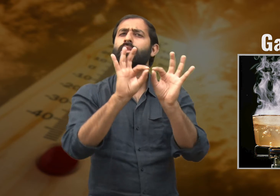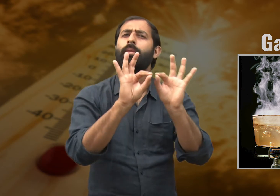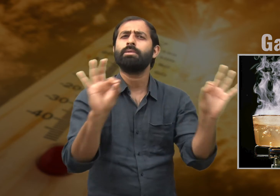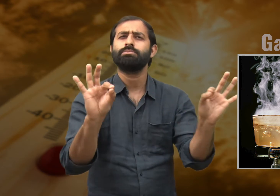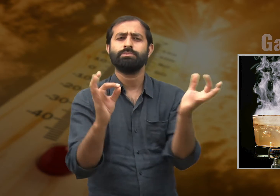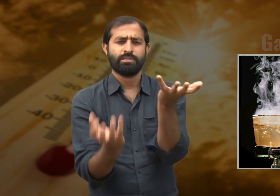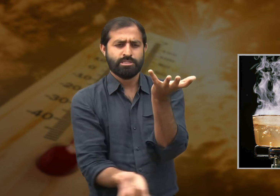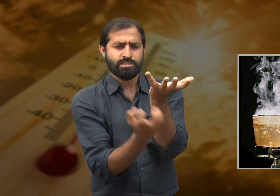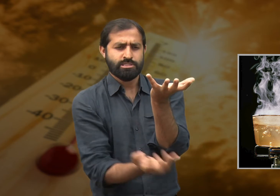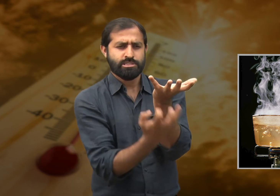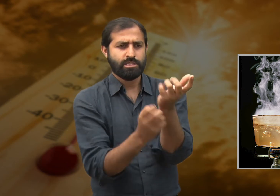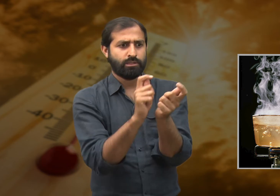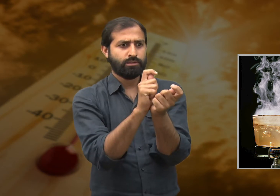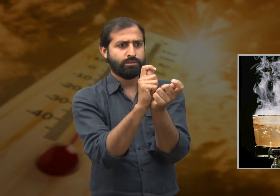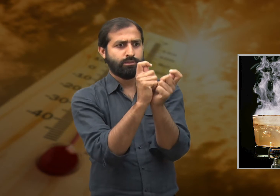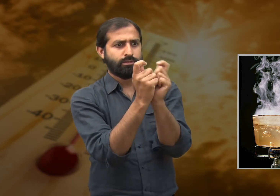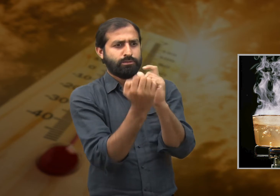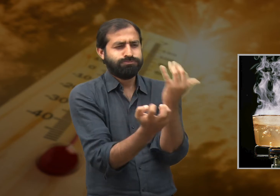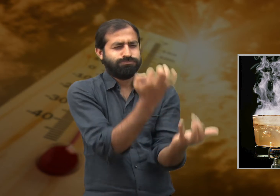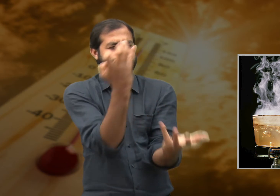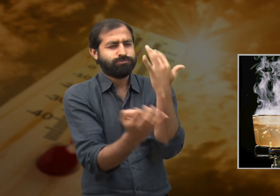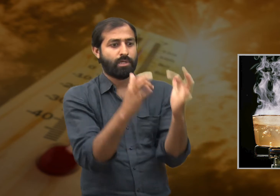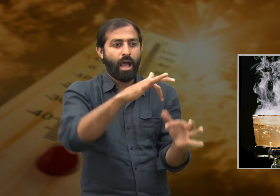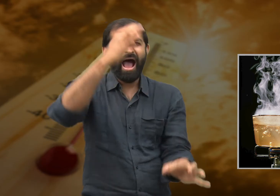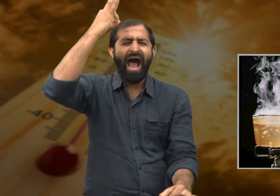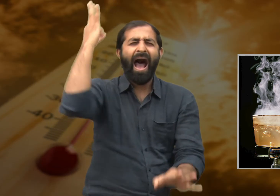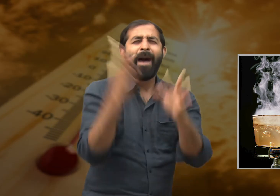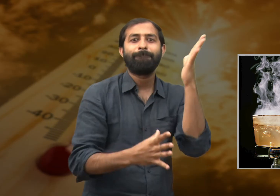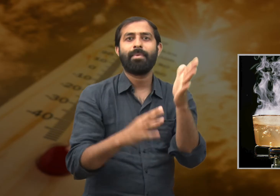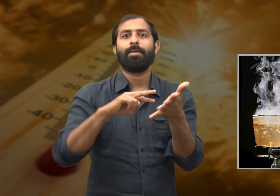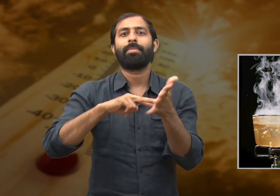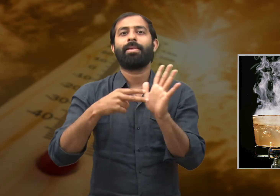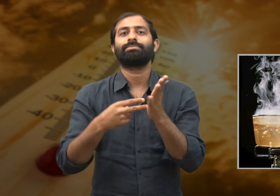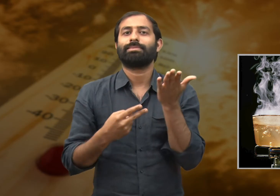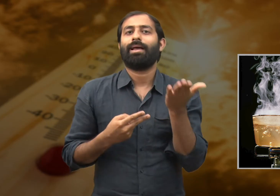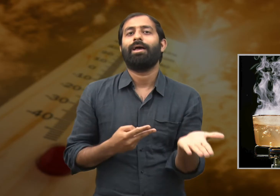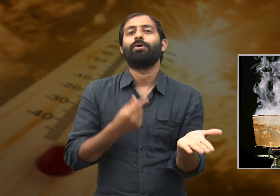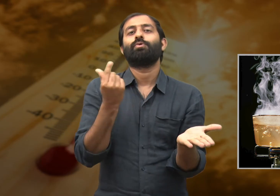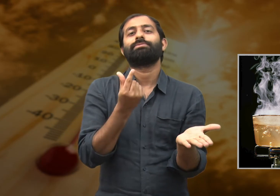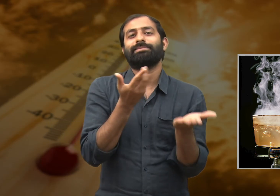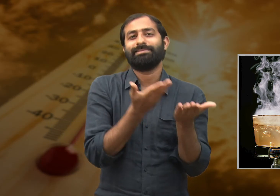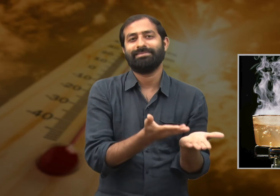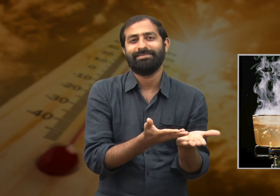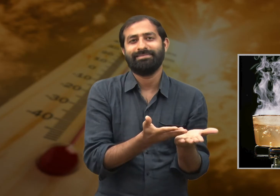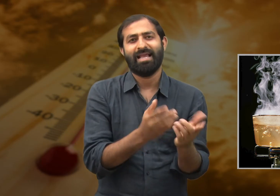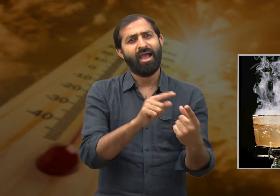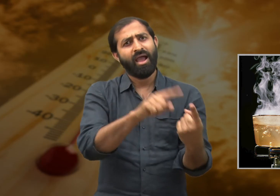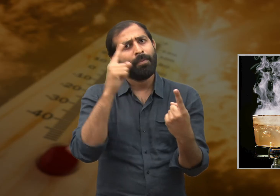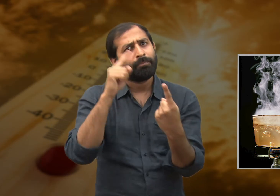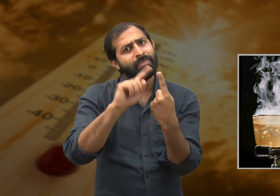So water when heated up changes to gaseous state through heat energy. It can also